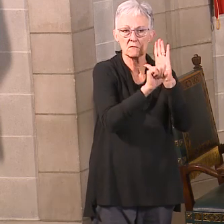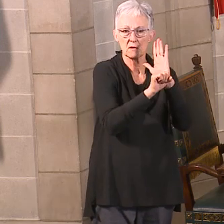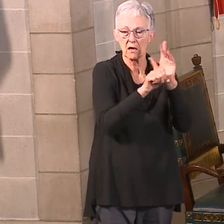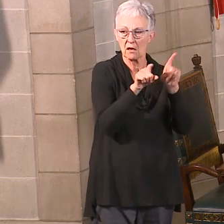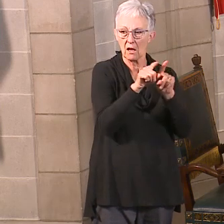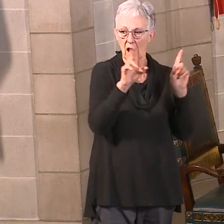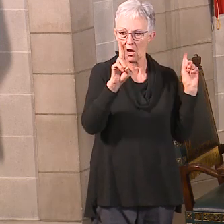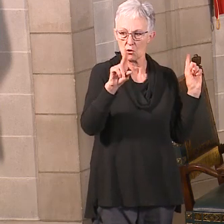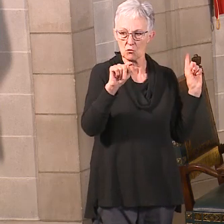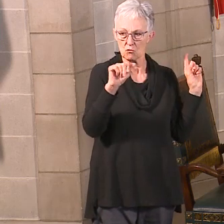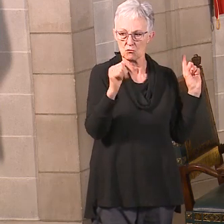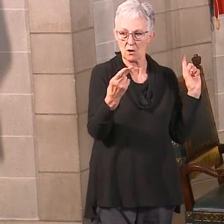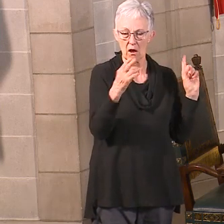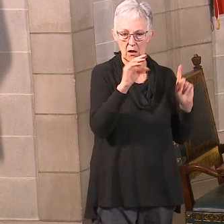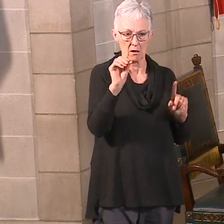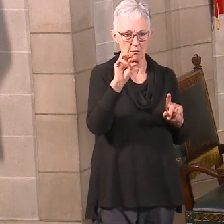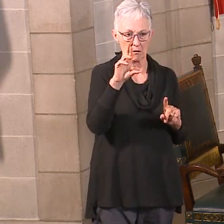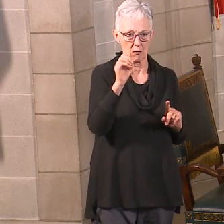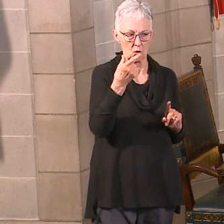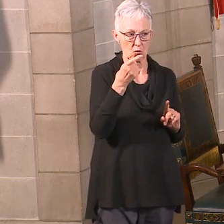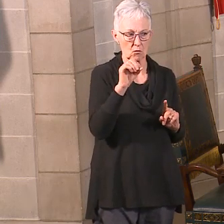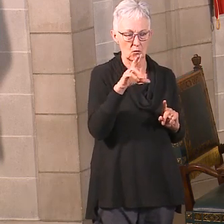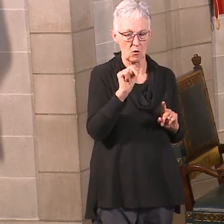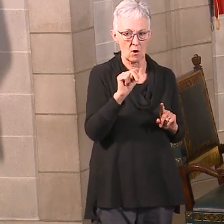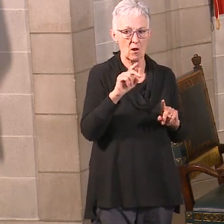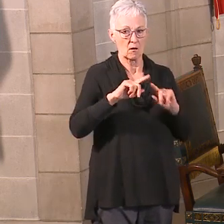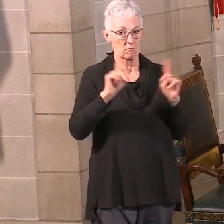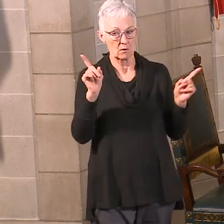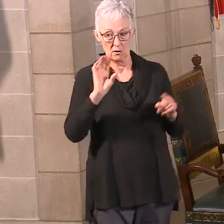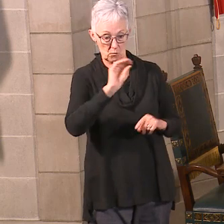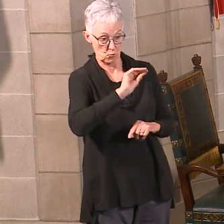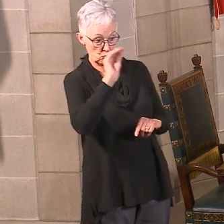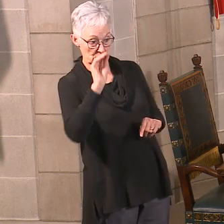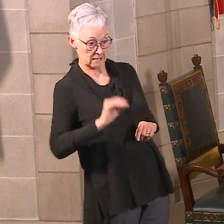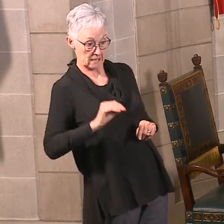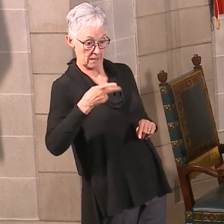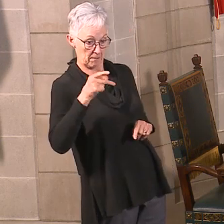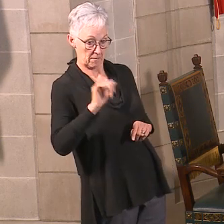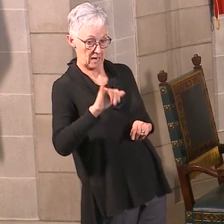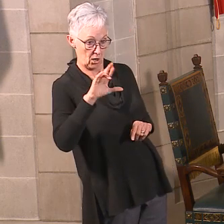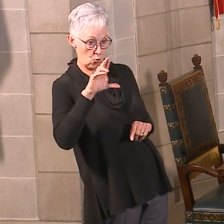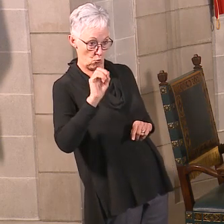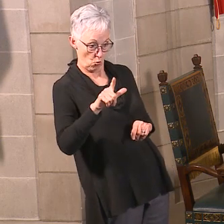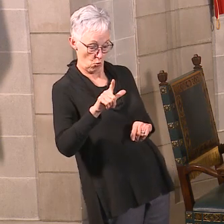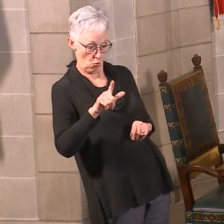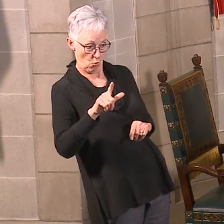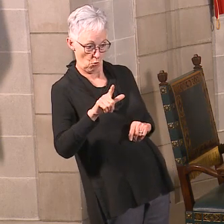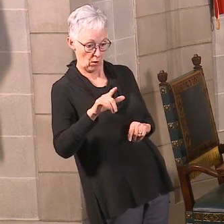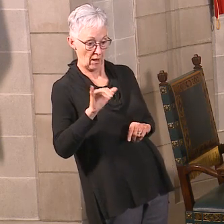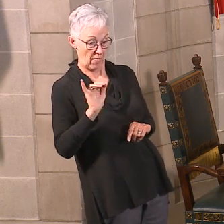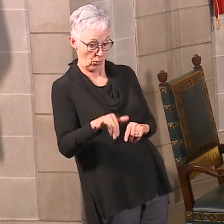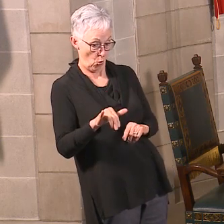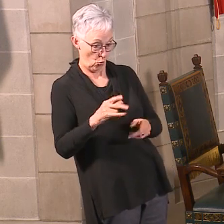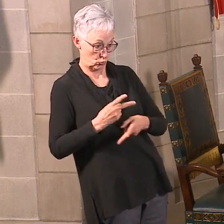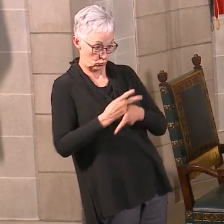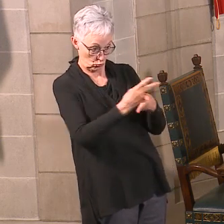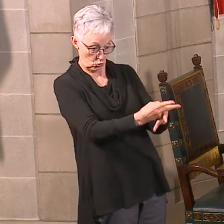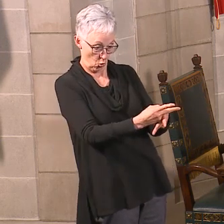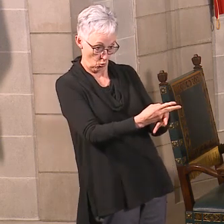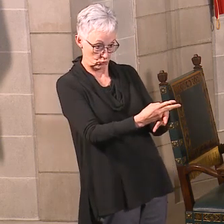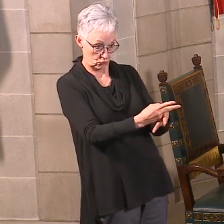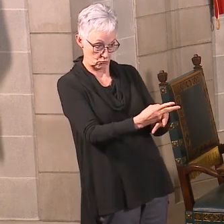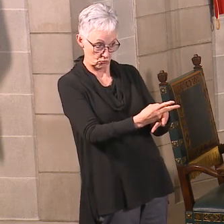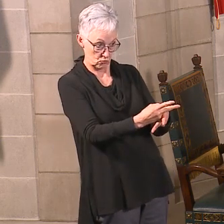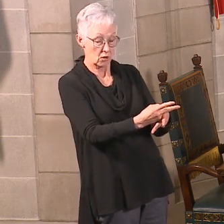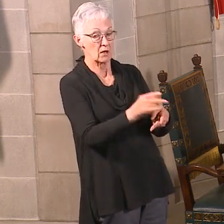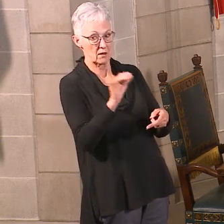covered, that's where we're number one. So it's a percentage of payroll that we're talking about covering. We're covering about 75% of the payroll, and